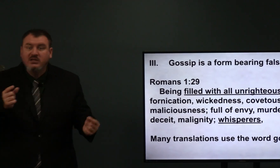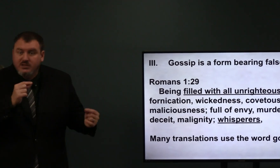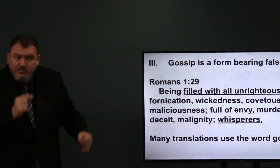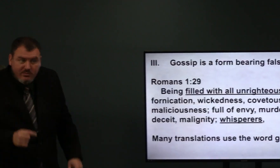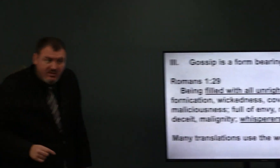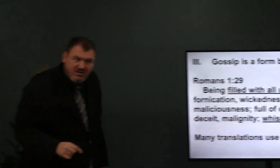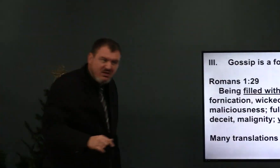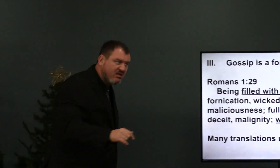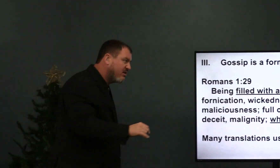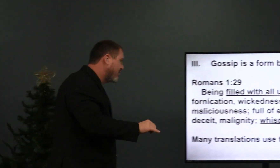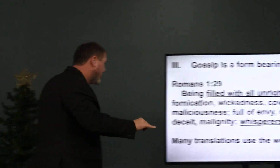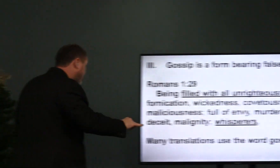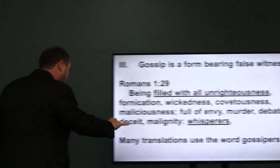those who gossip.